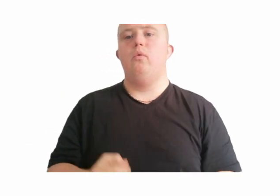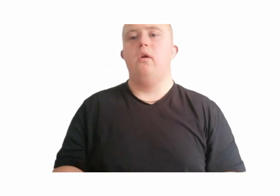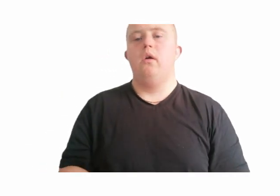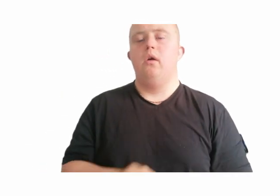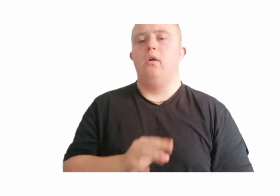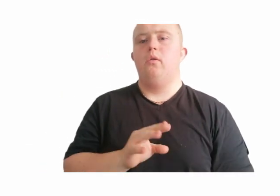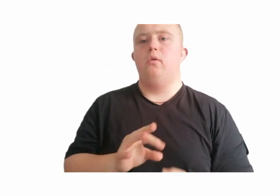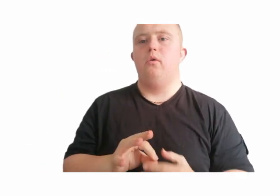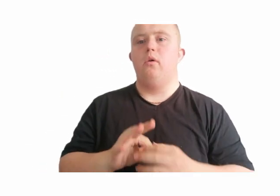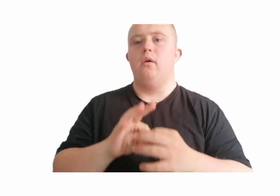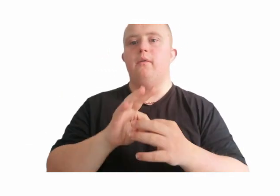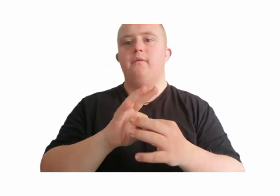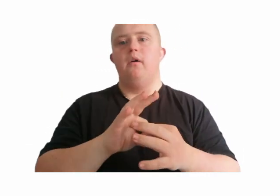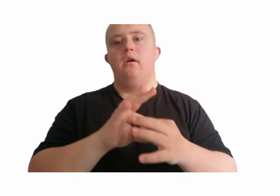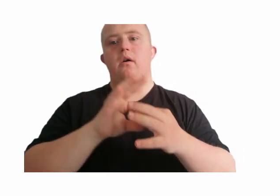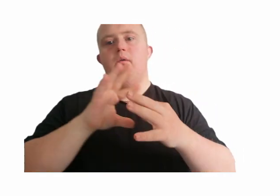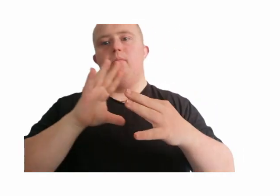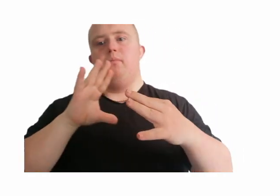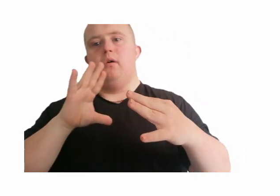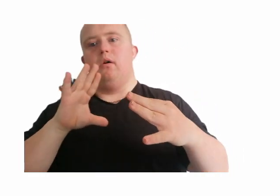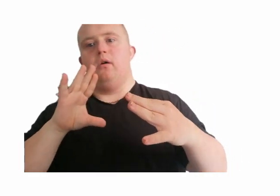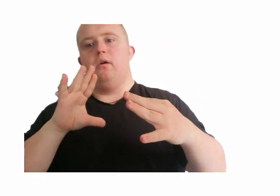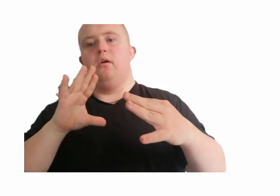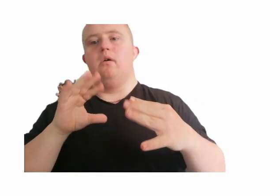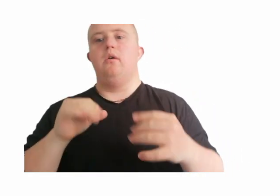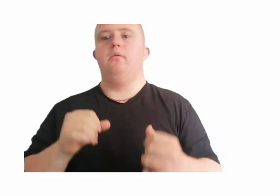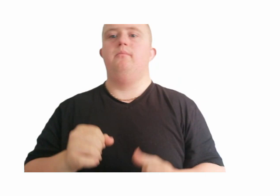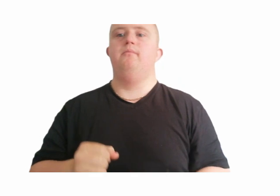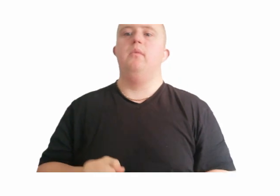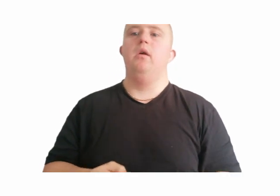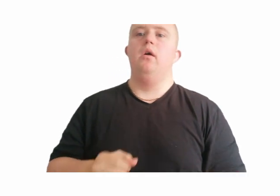Though you're far apart,